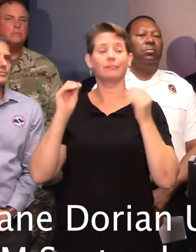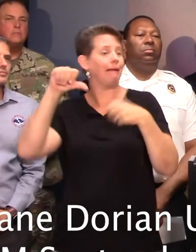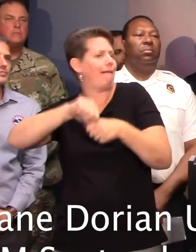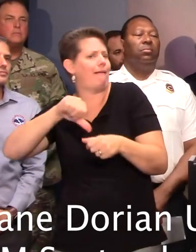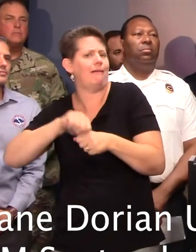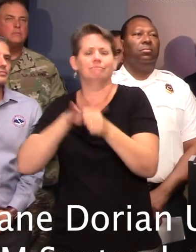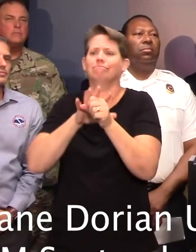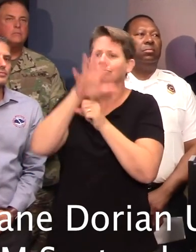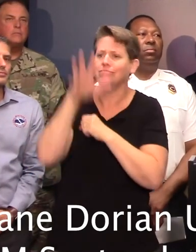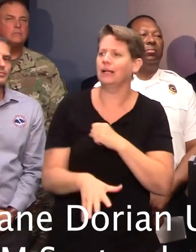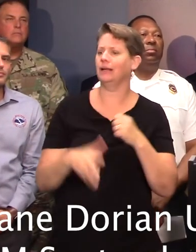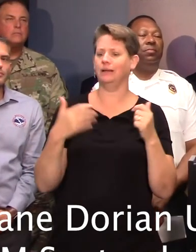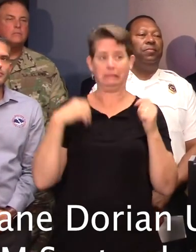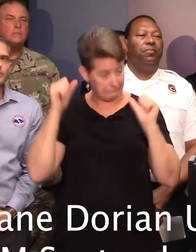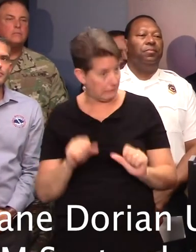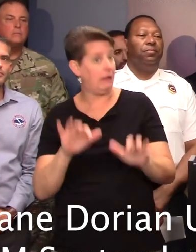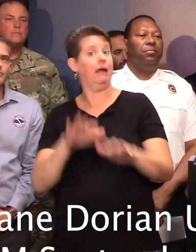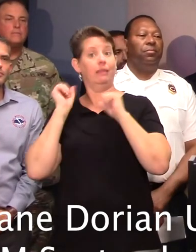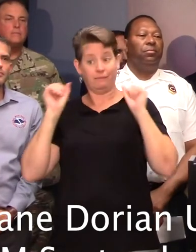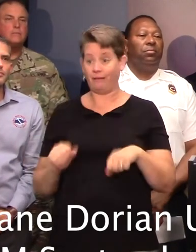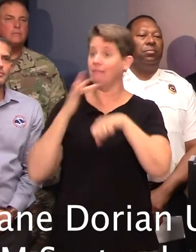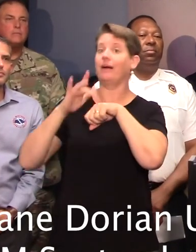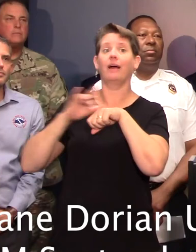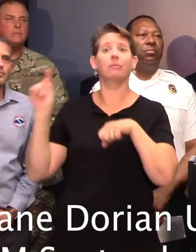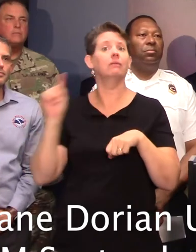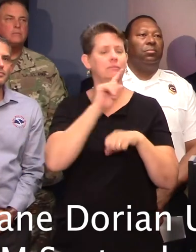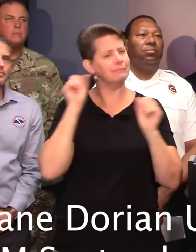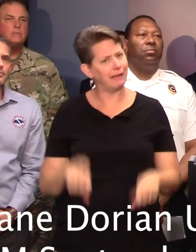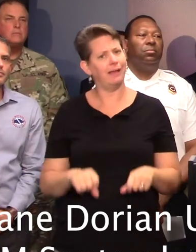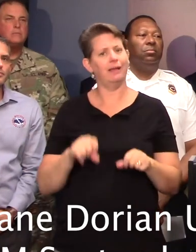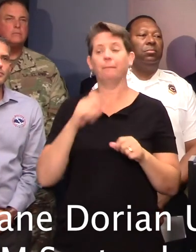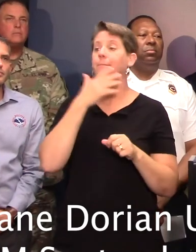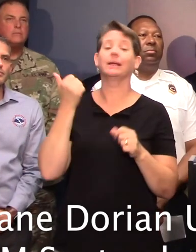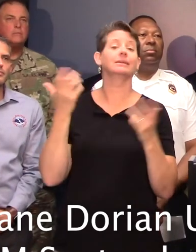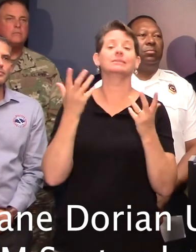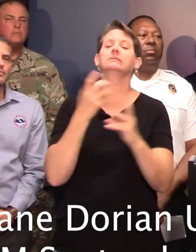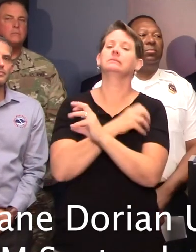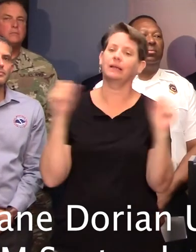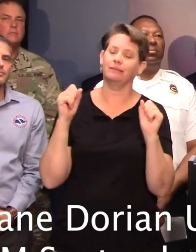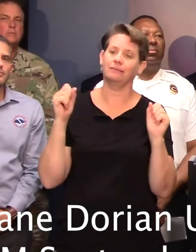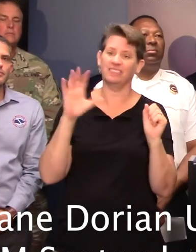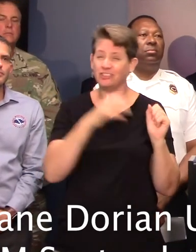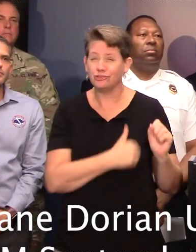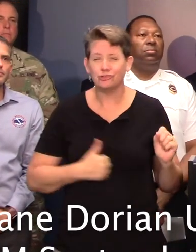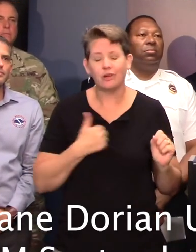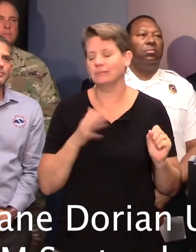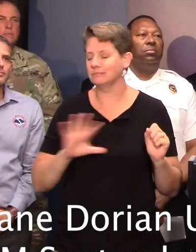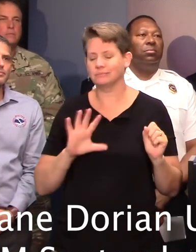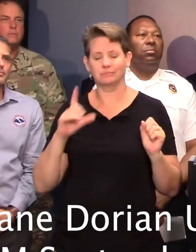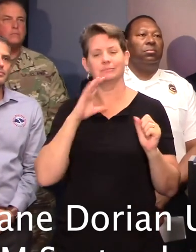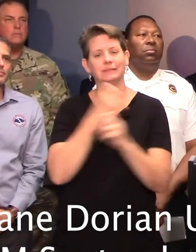gas and plenty of room to leave. And the best thing to do is to be safe. Don't be sorry. Be safe. Leave.